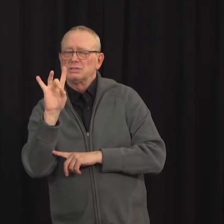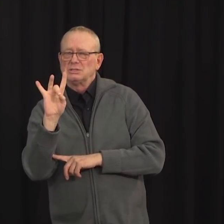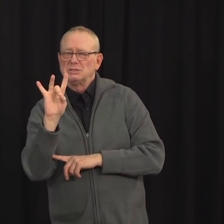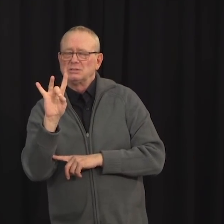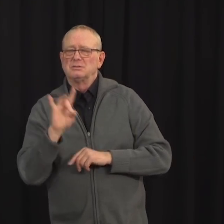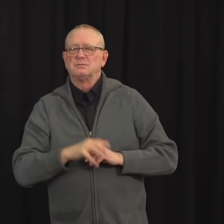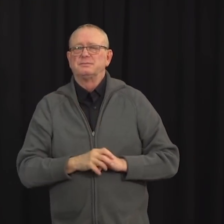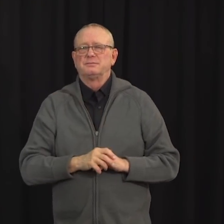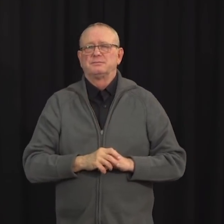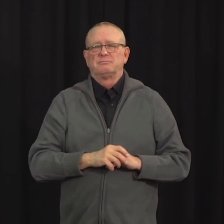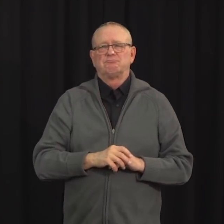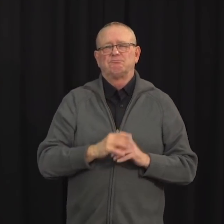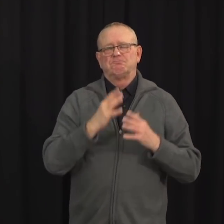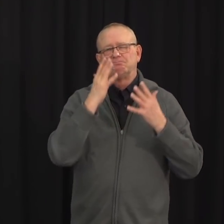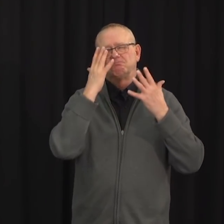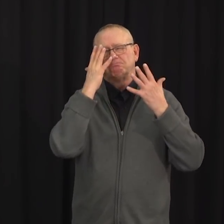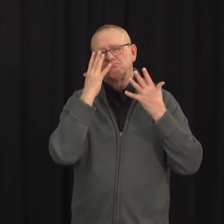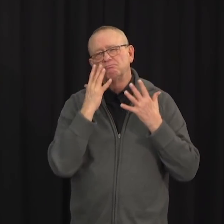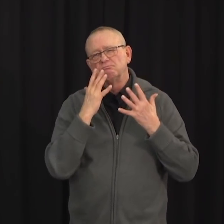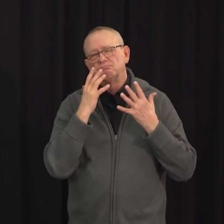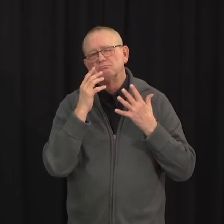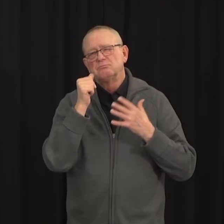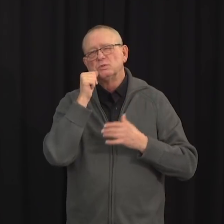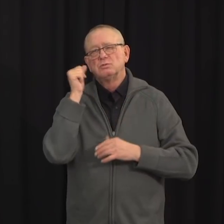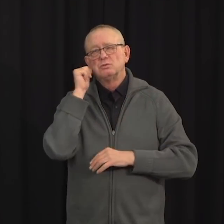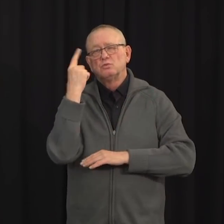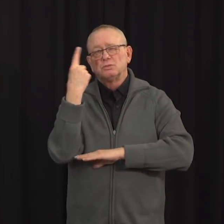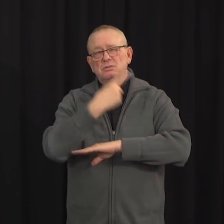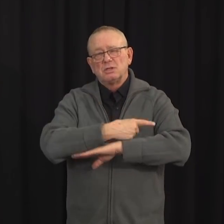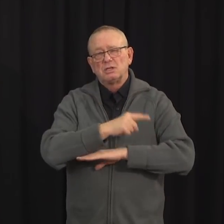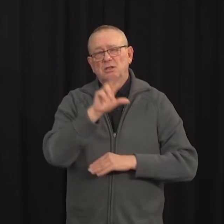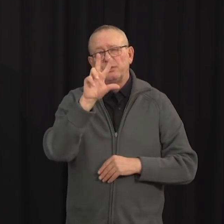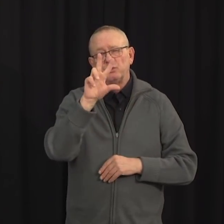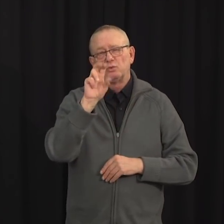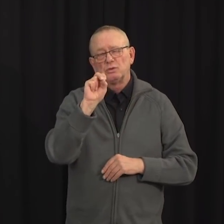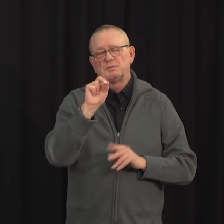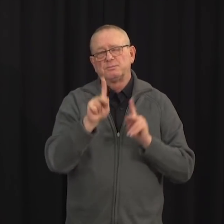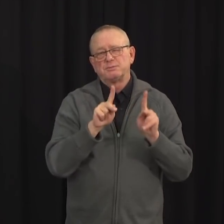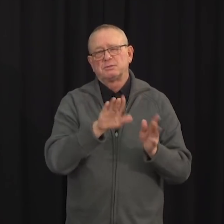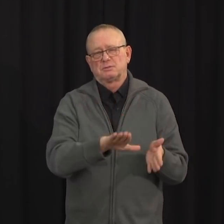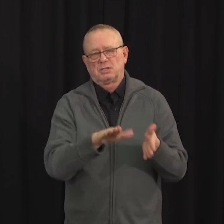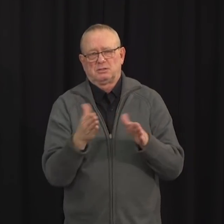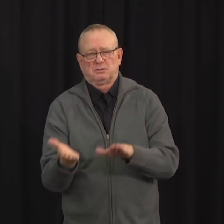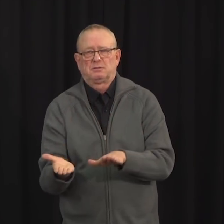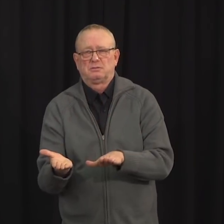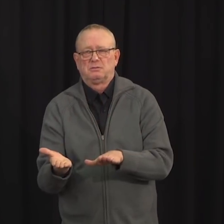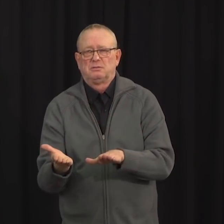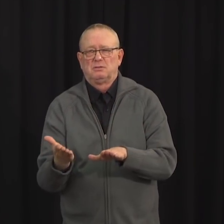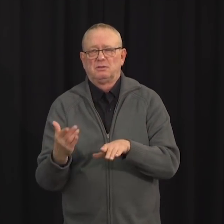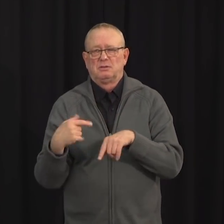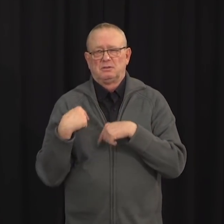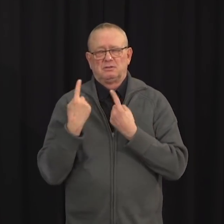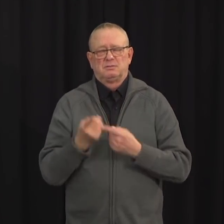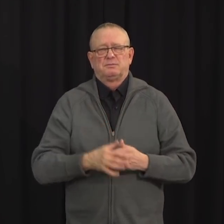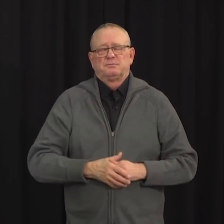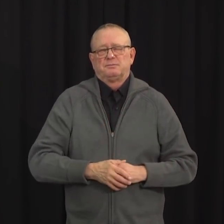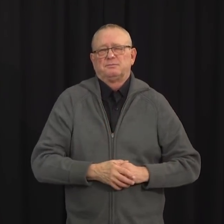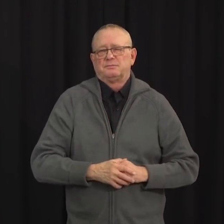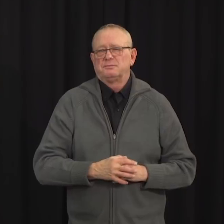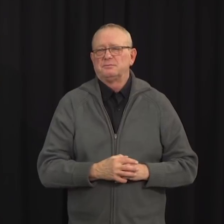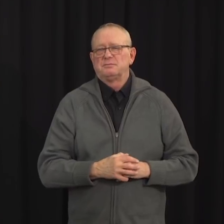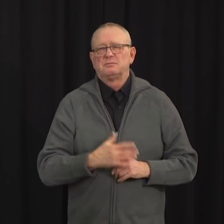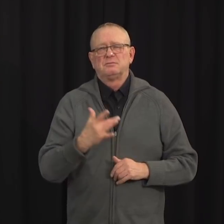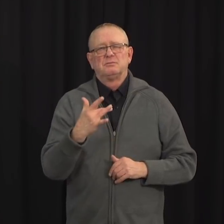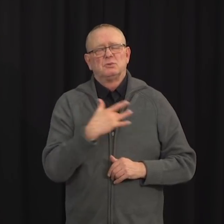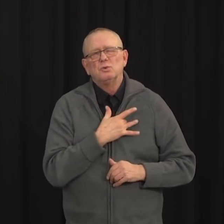Sadly, must announce that 30 deaths were reported to us in the last 24 hours. This is a heartbreaking figure.